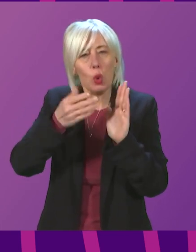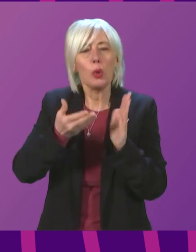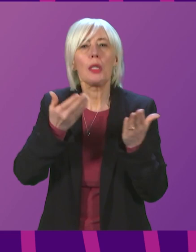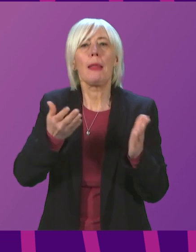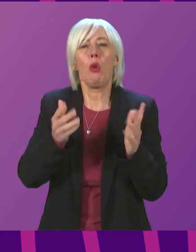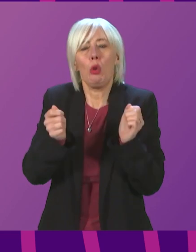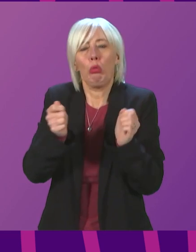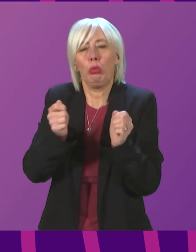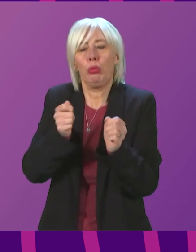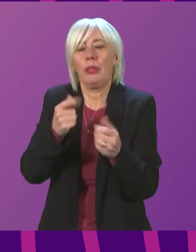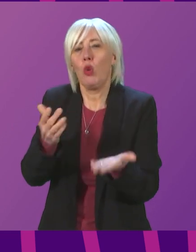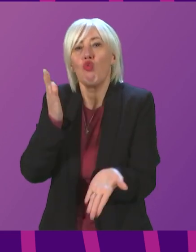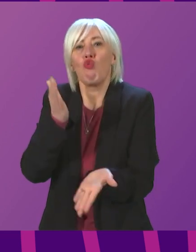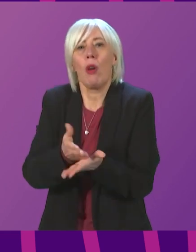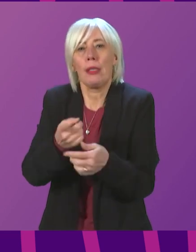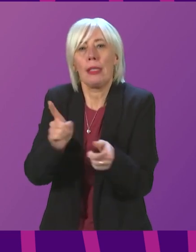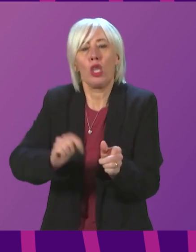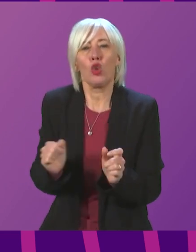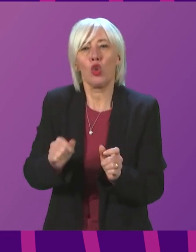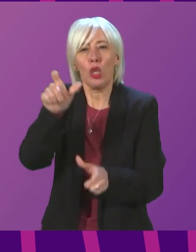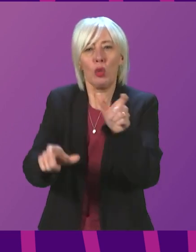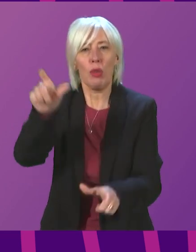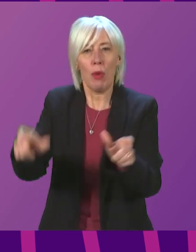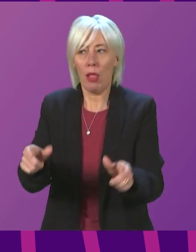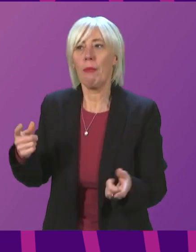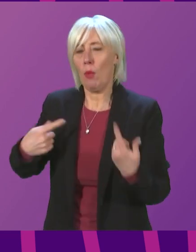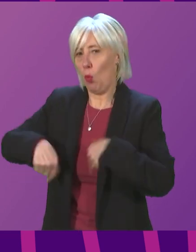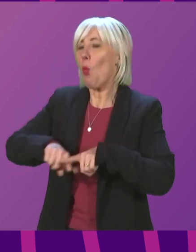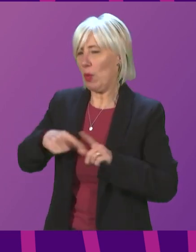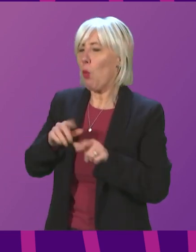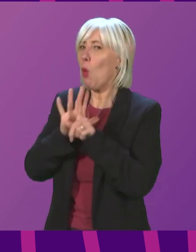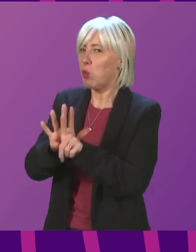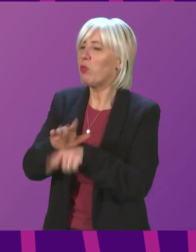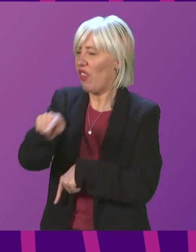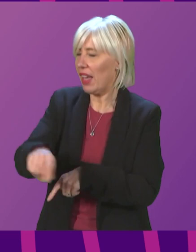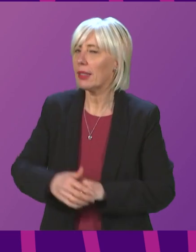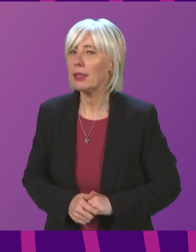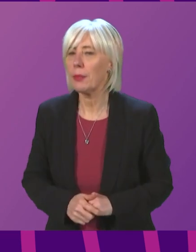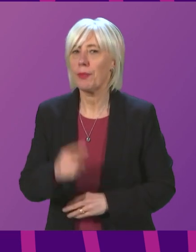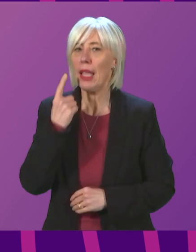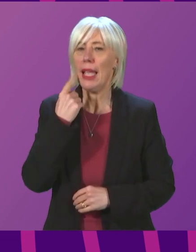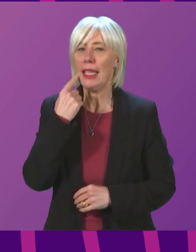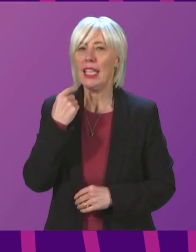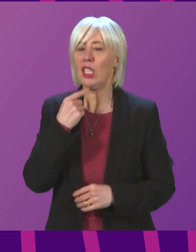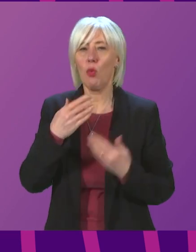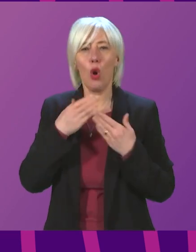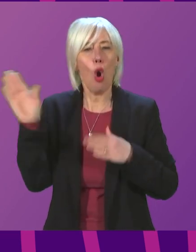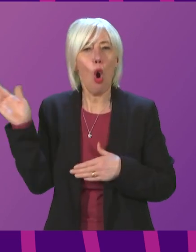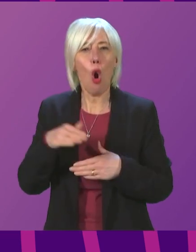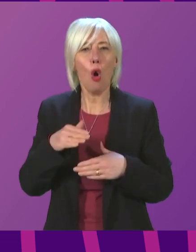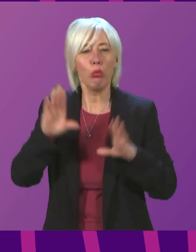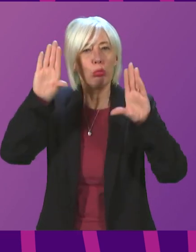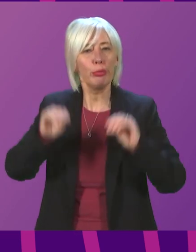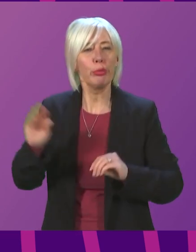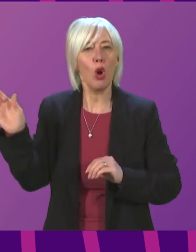towards trusting the Scottish public, as we were pushing for. Yesterday, we called for an end to all business restrictions,